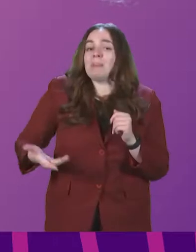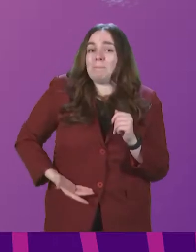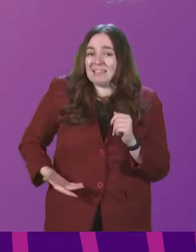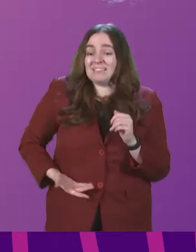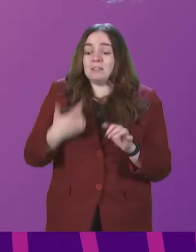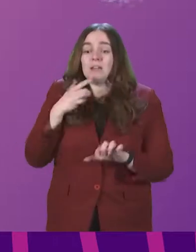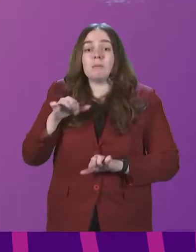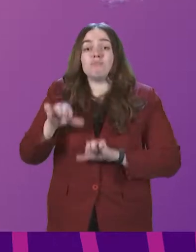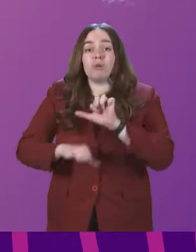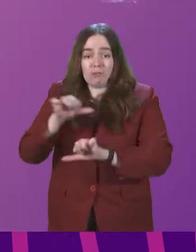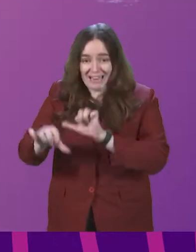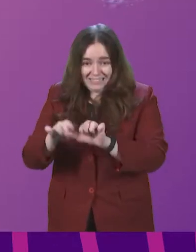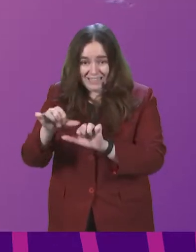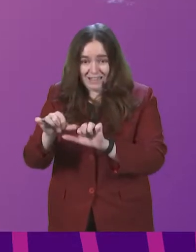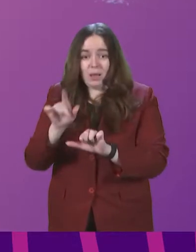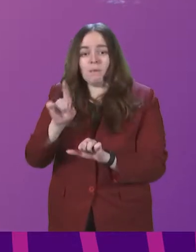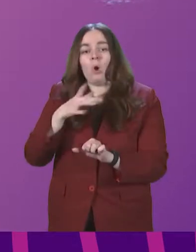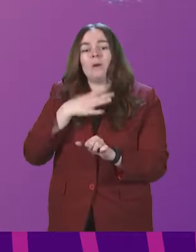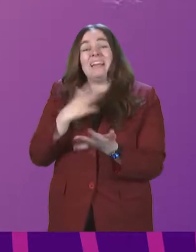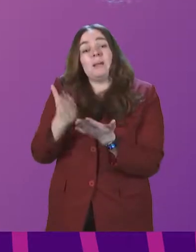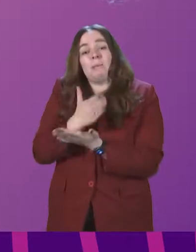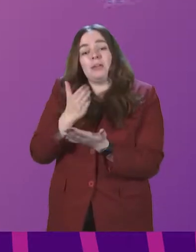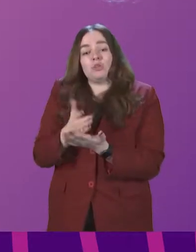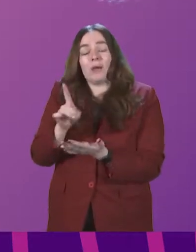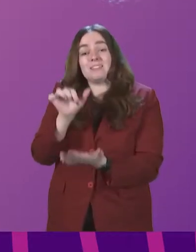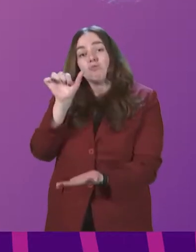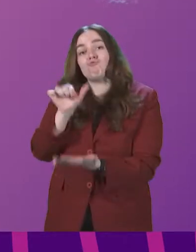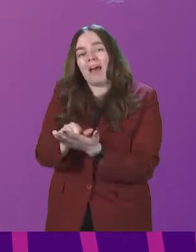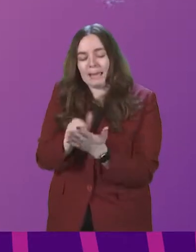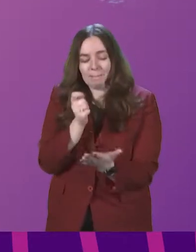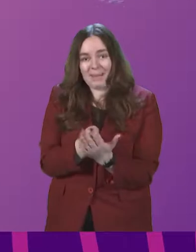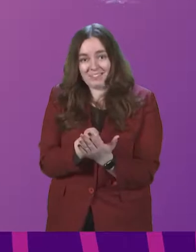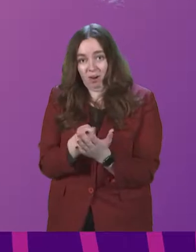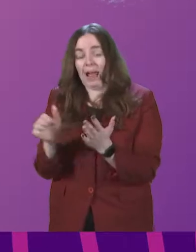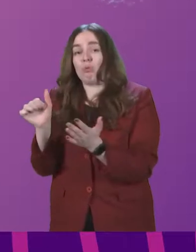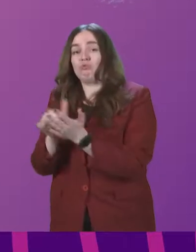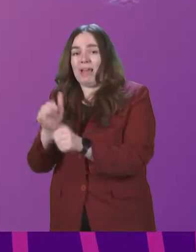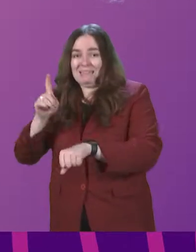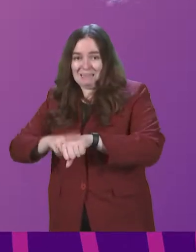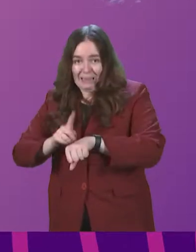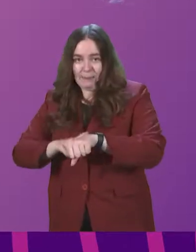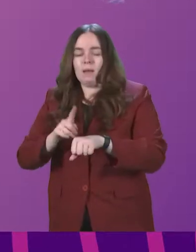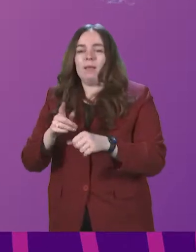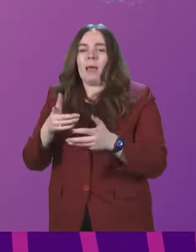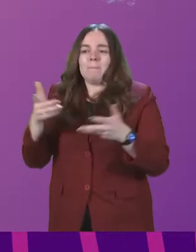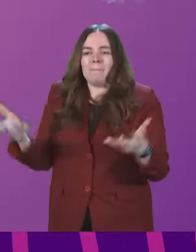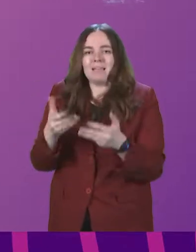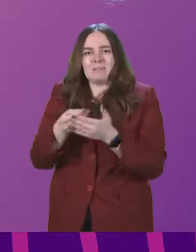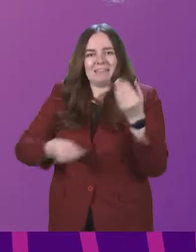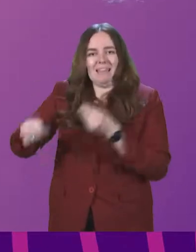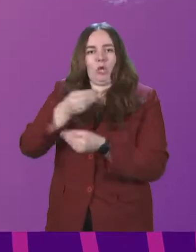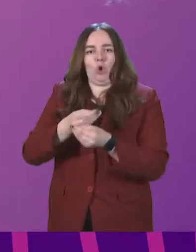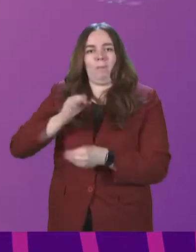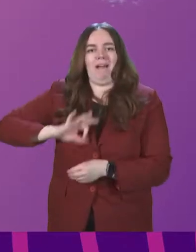progressing. We need to ensure that it's the right bidder at the right time that maximises the economic asset.